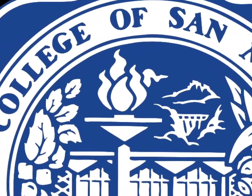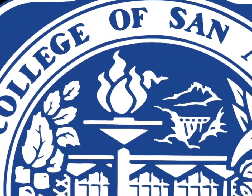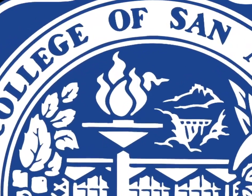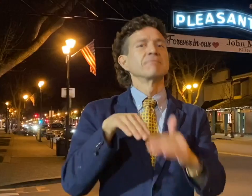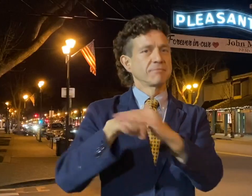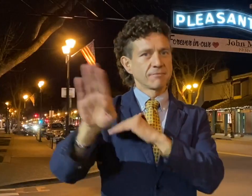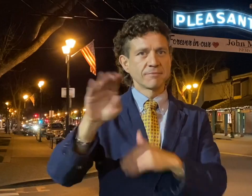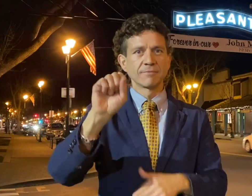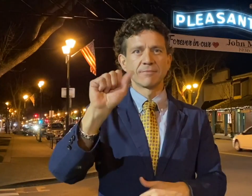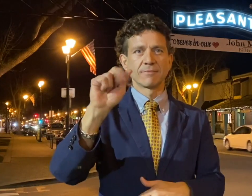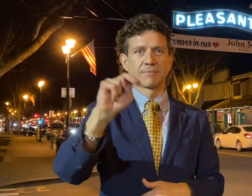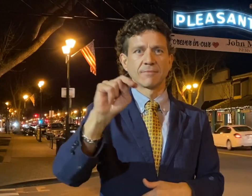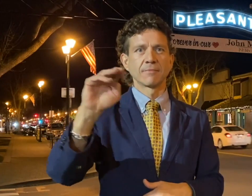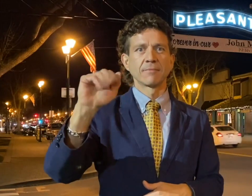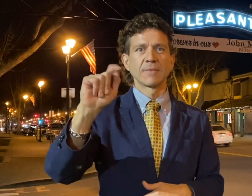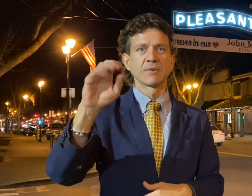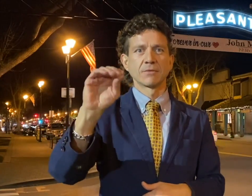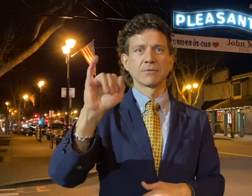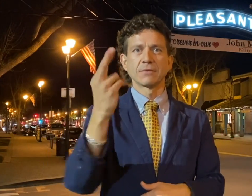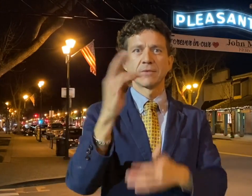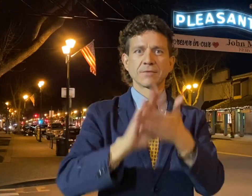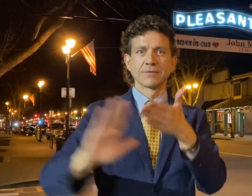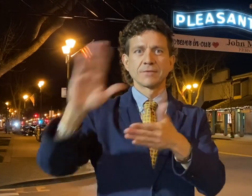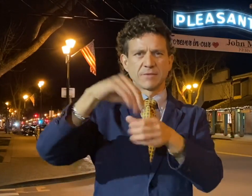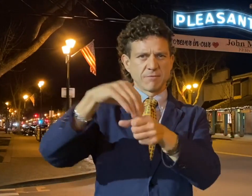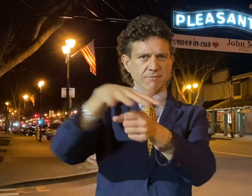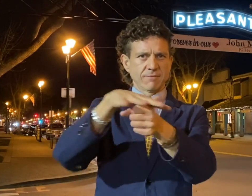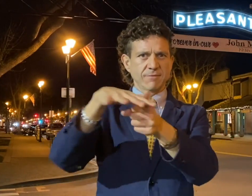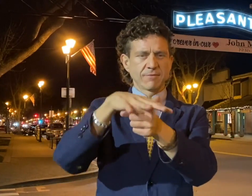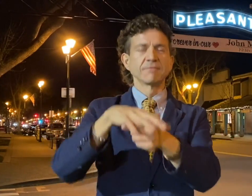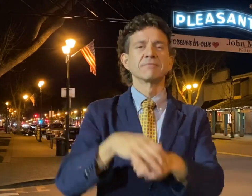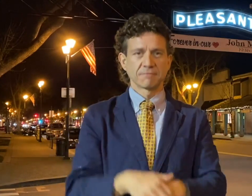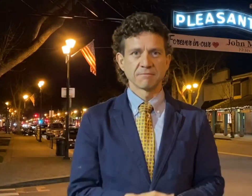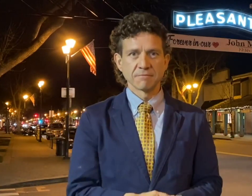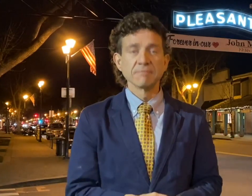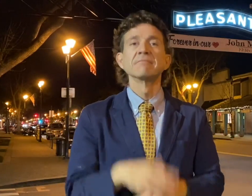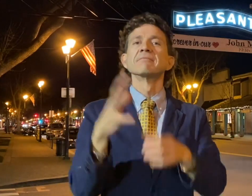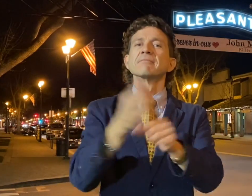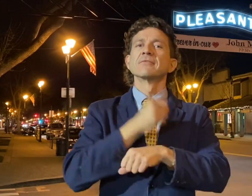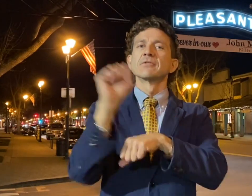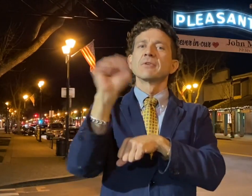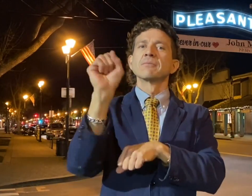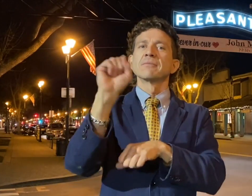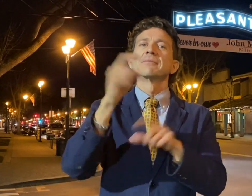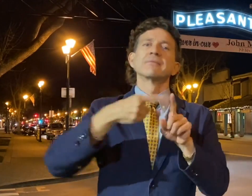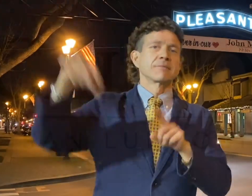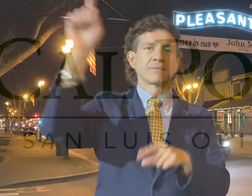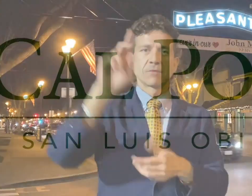He ended up going to San Mateo Junior College. Later on, he earned another scholarship